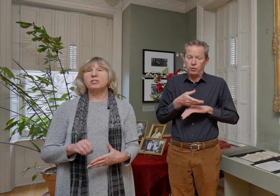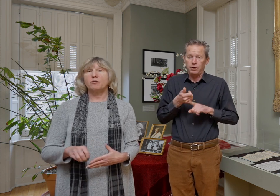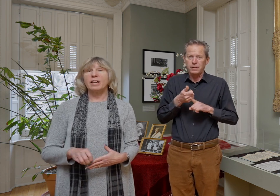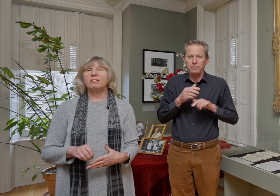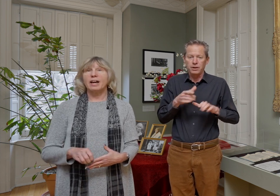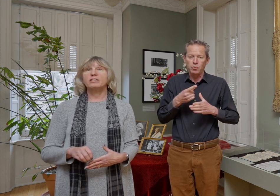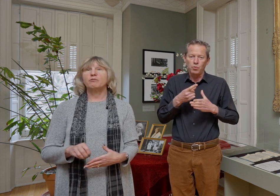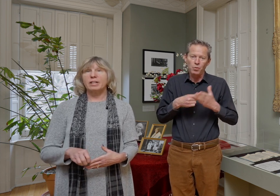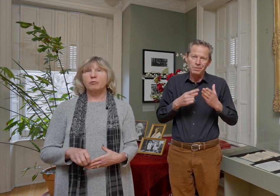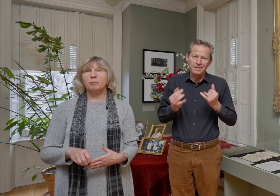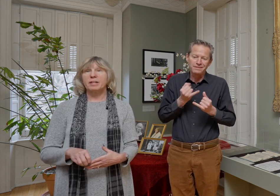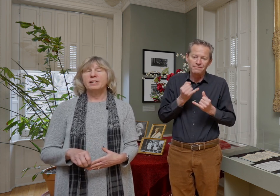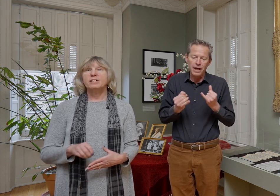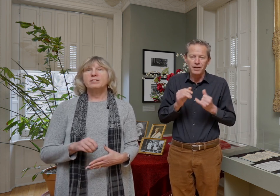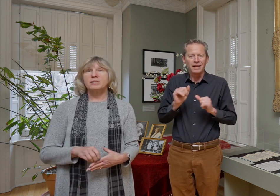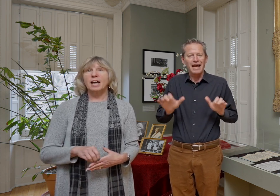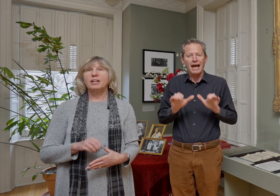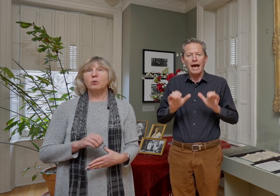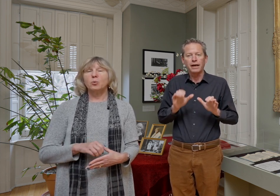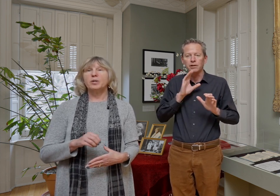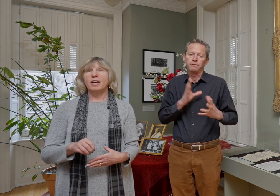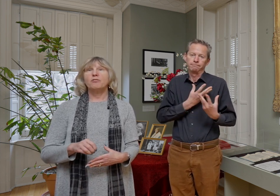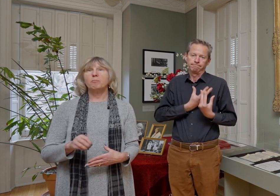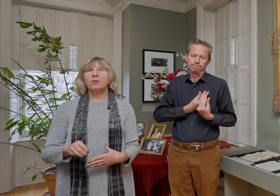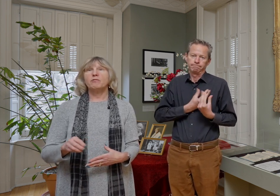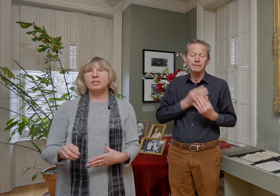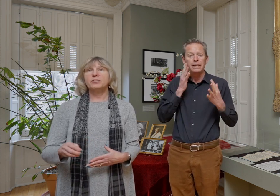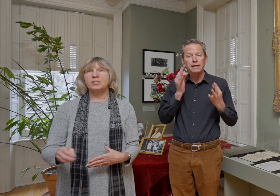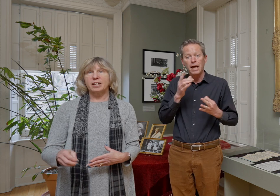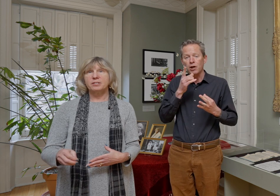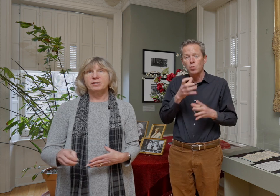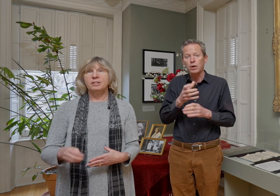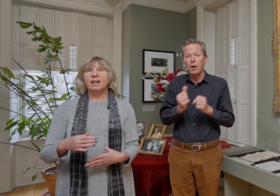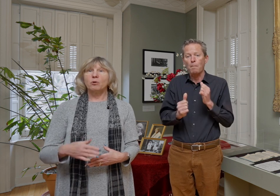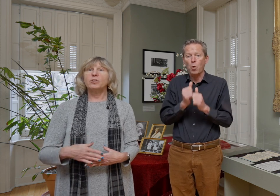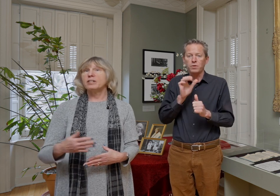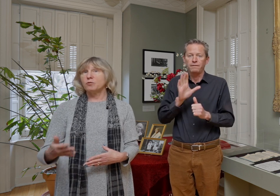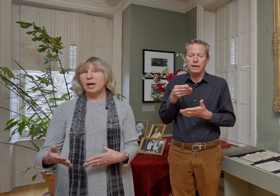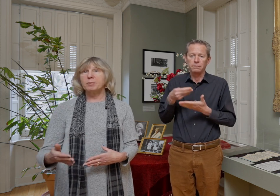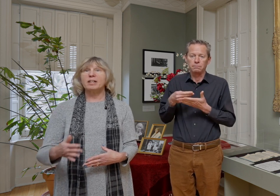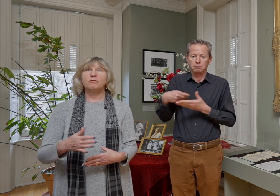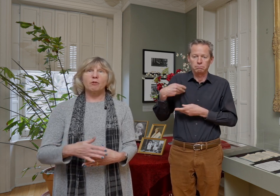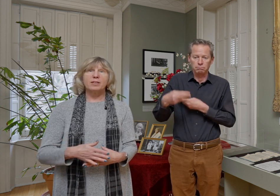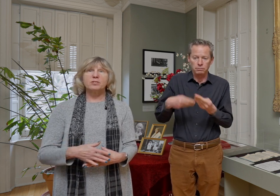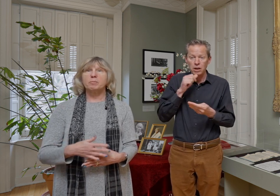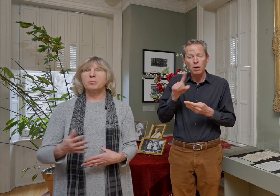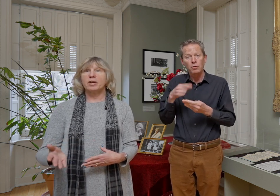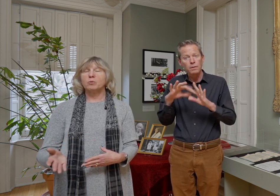his final act of philanthropy, deciding who would get the bulk of his estate, not only his family and friends and people that had